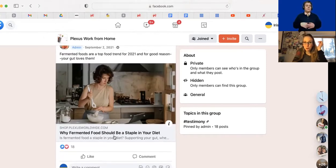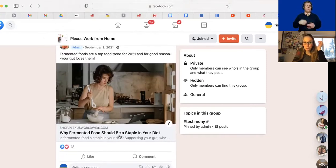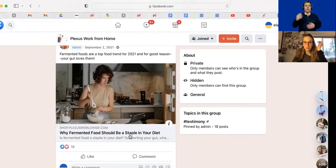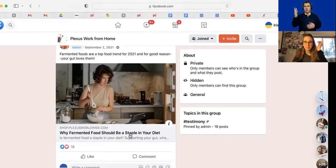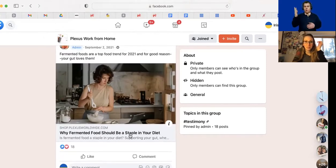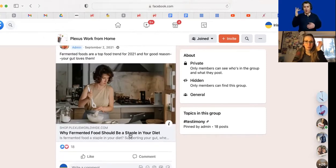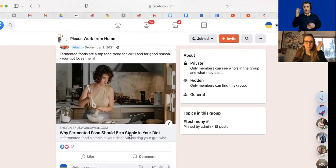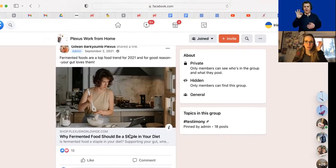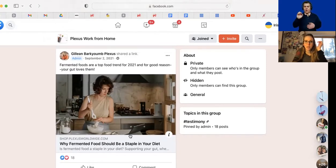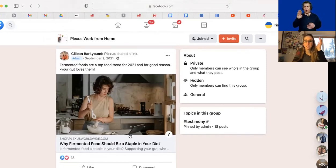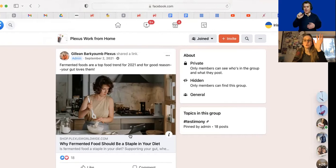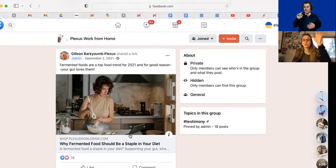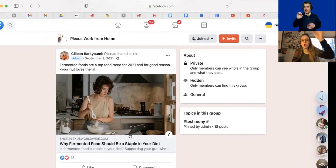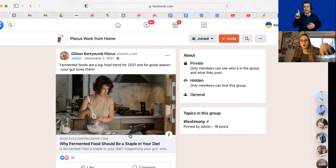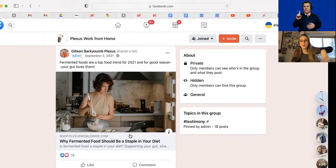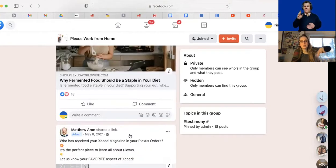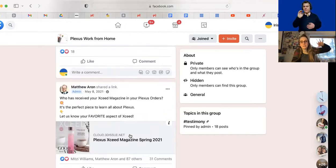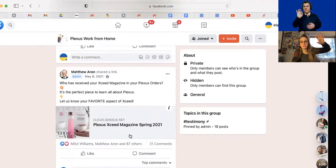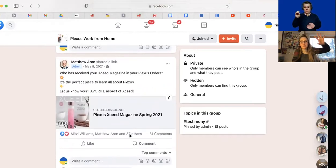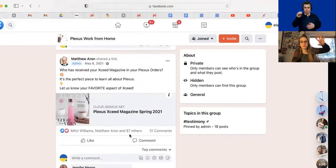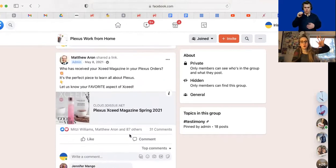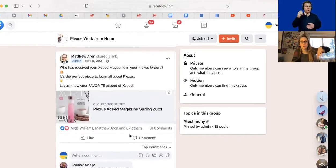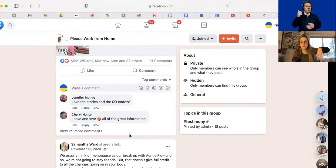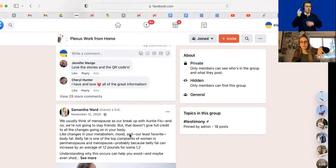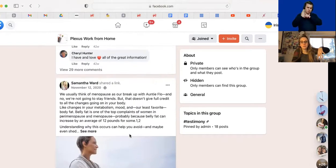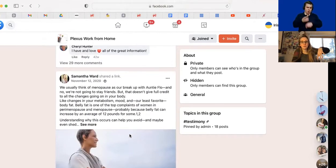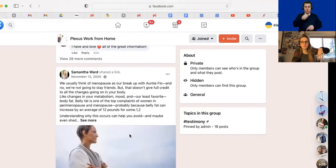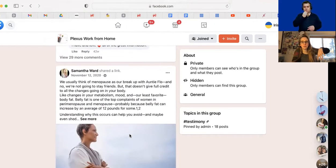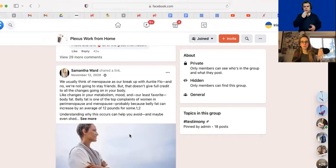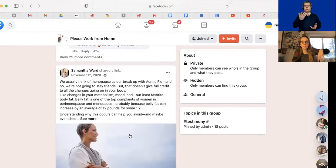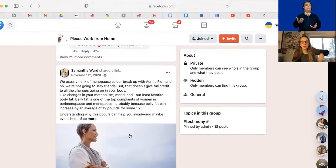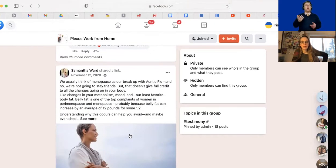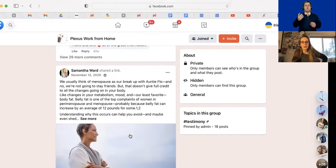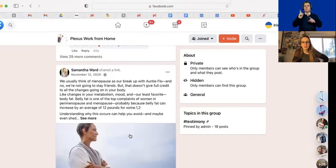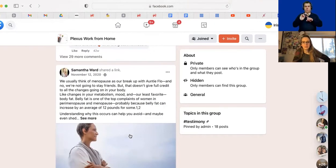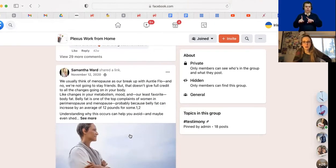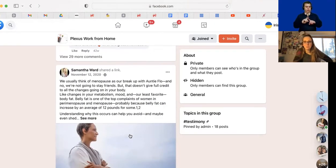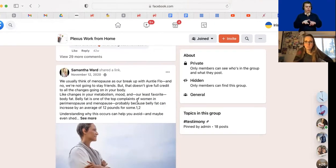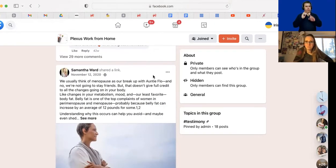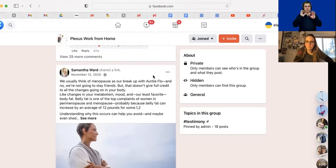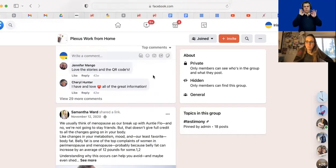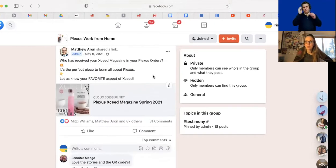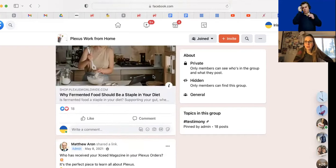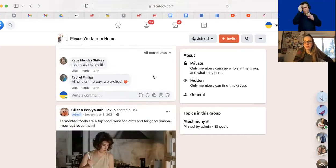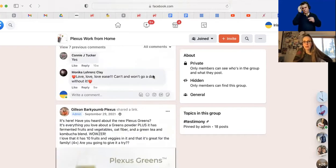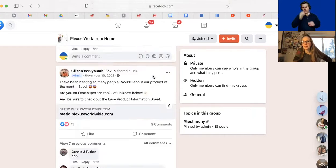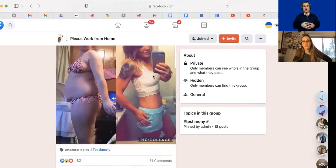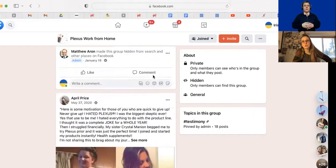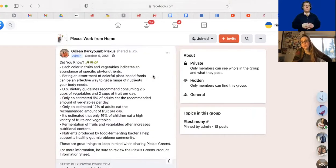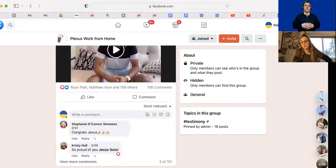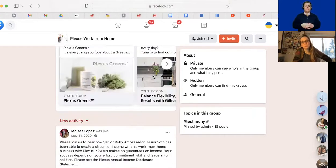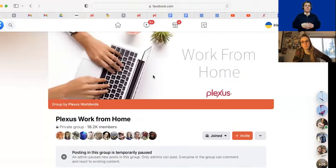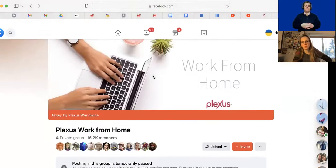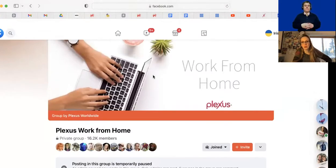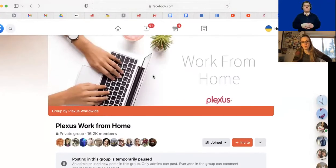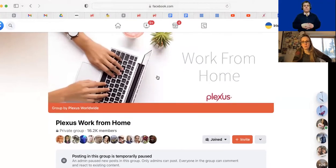food should be a staple in your diet. So there's just all kinds of stuff in here, all kinds of information. And, um, and it's